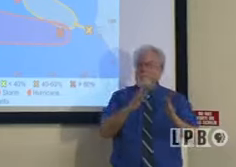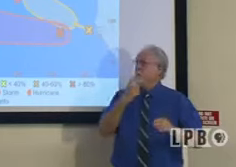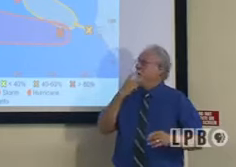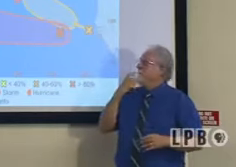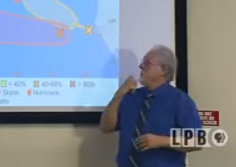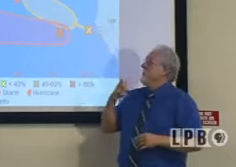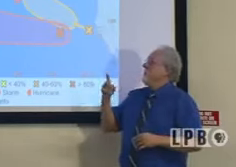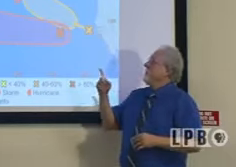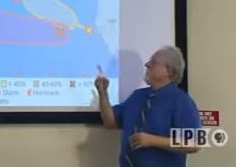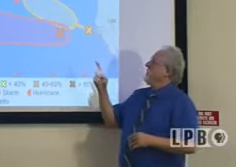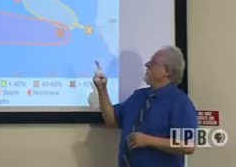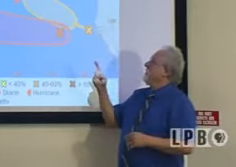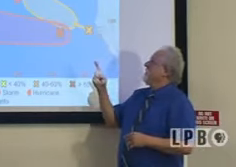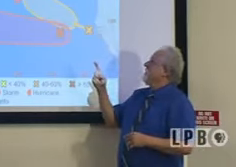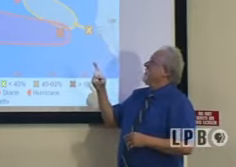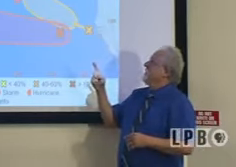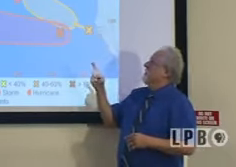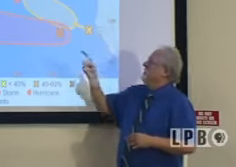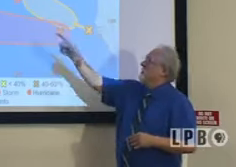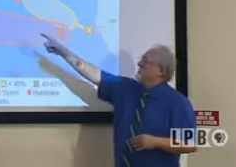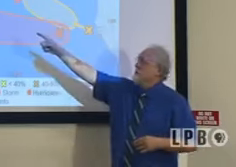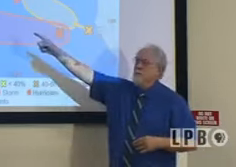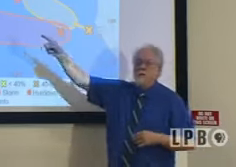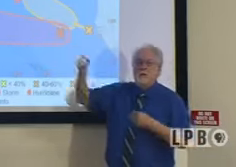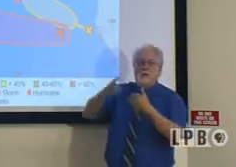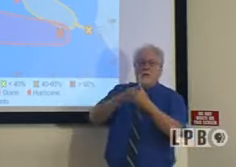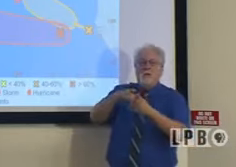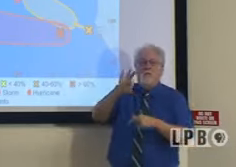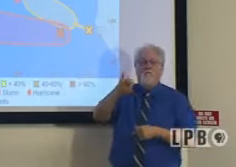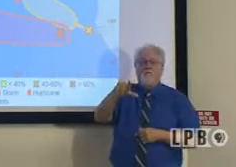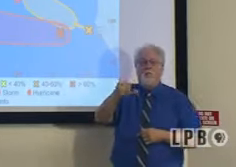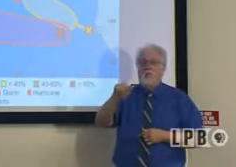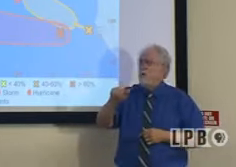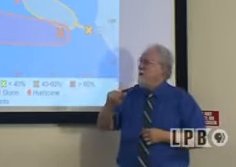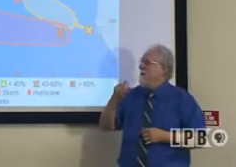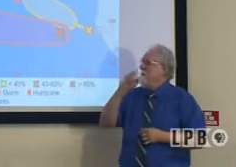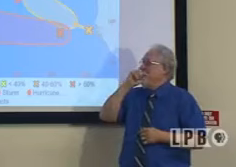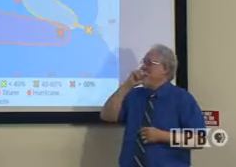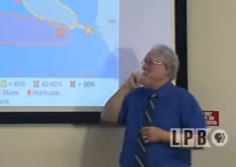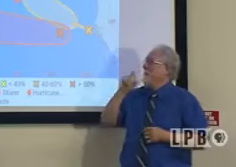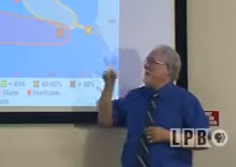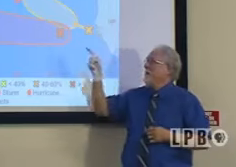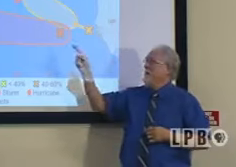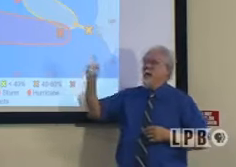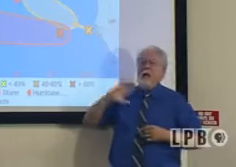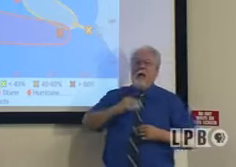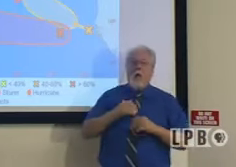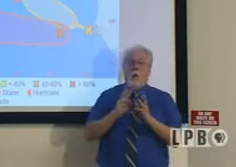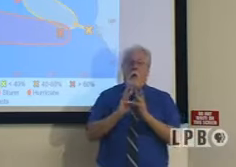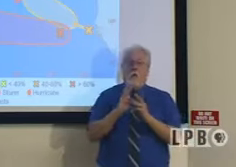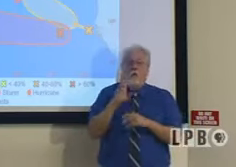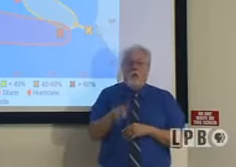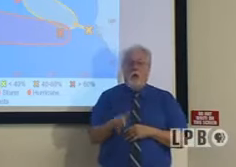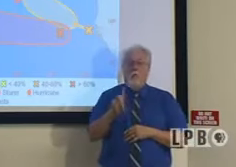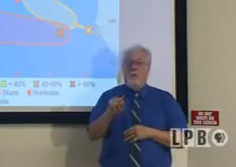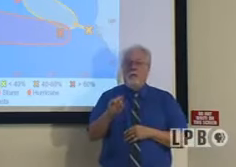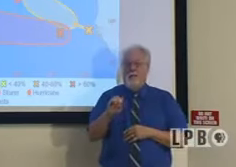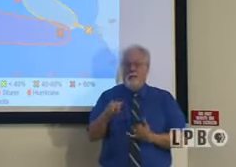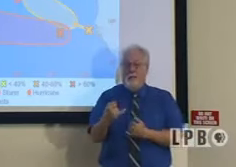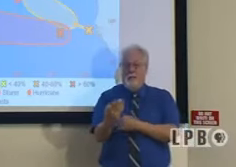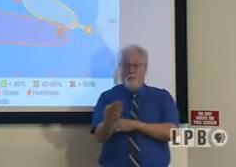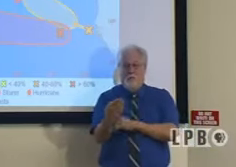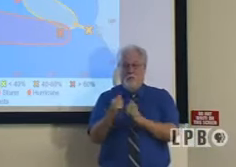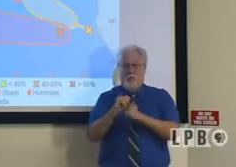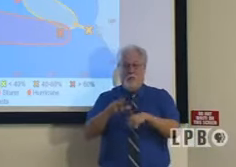that Red X that's just off of Florida because since our weather update this morning with the National